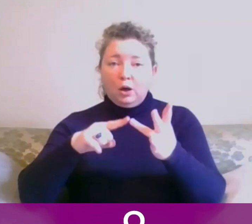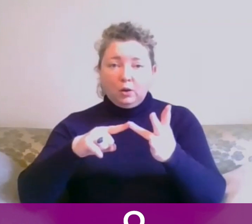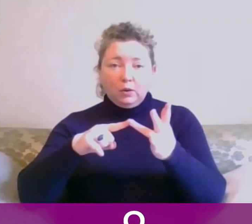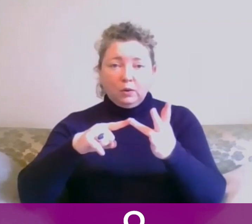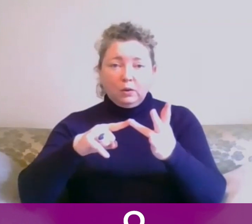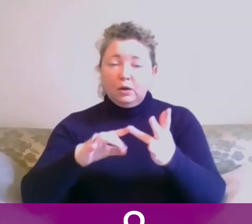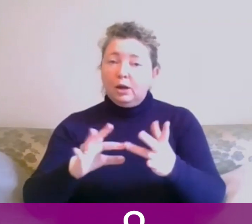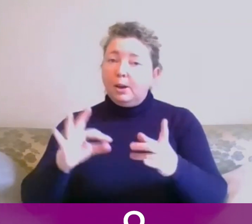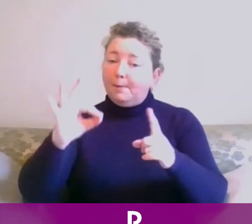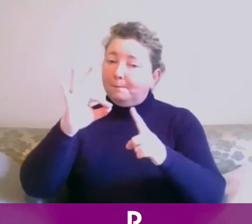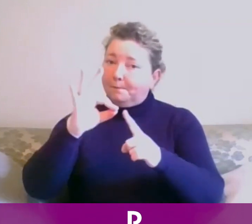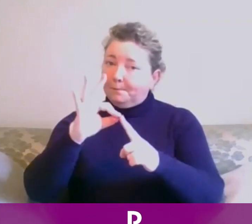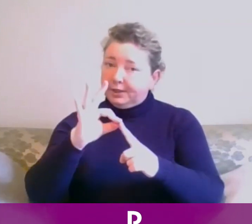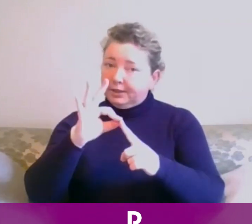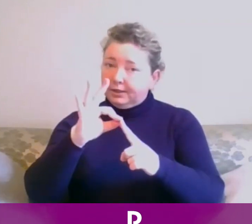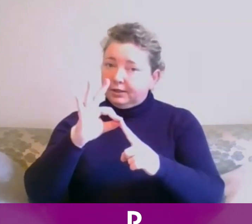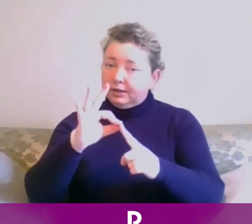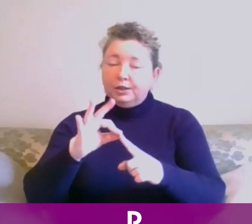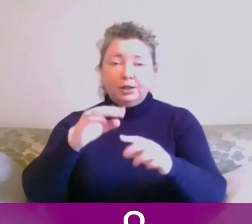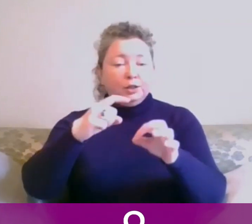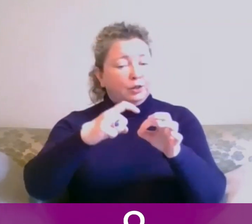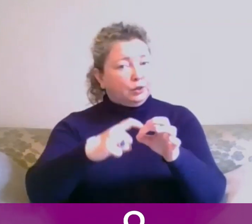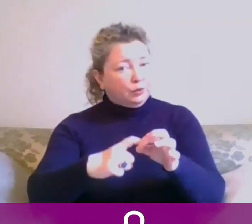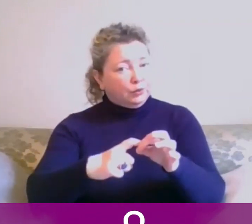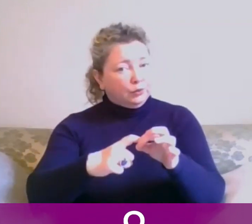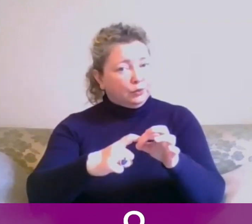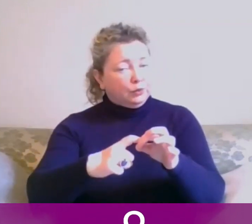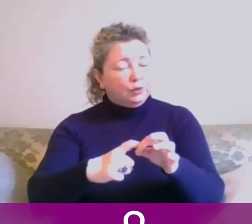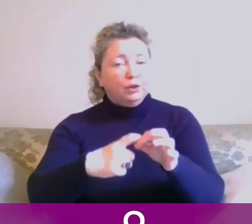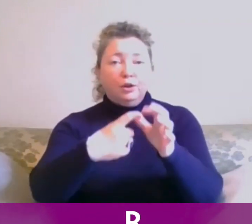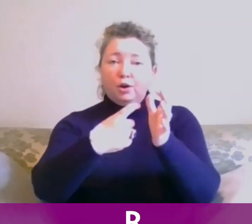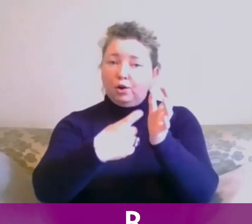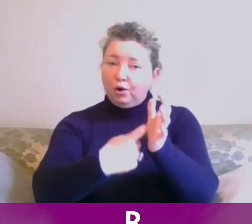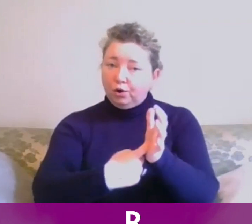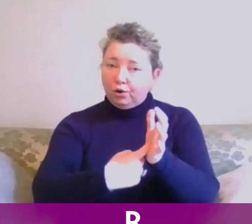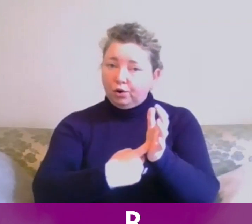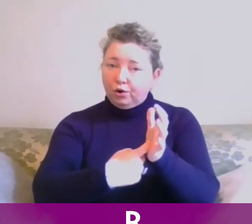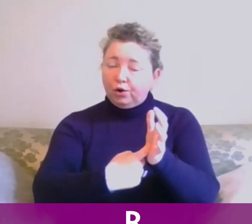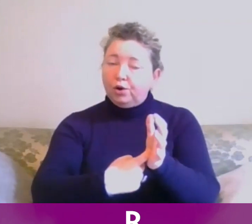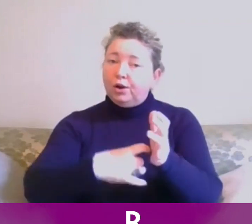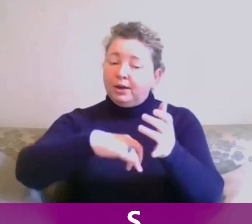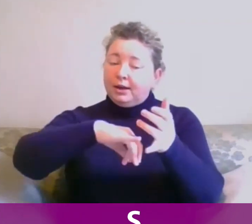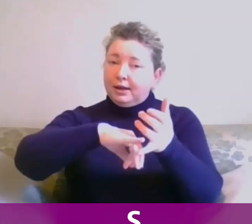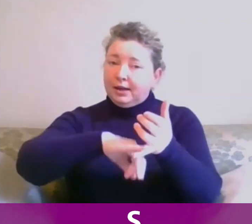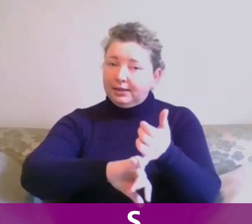P, Q, R, S,